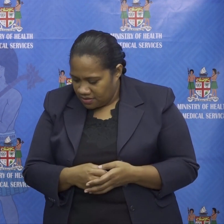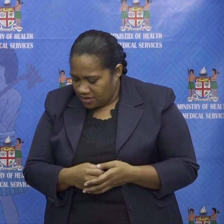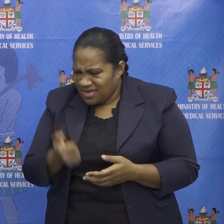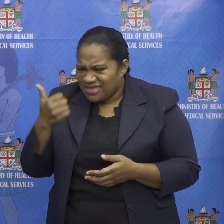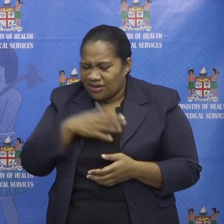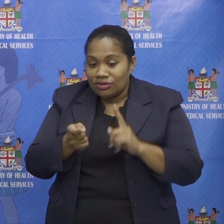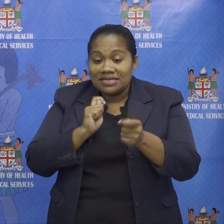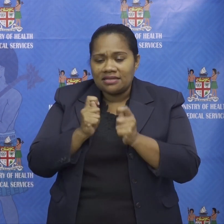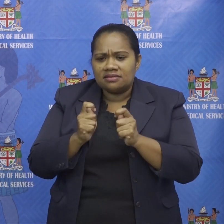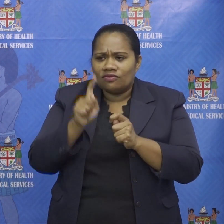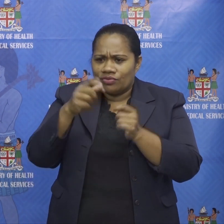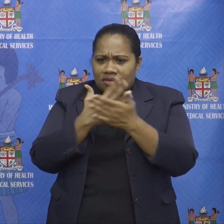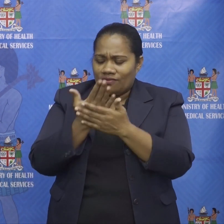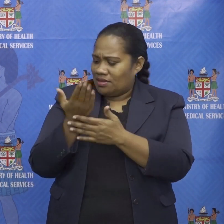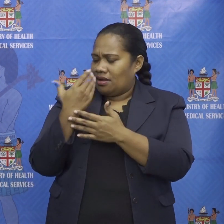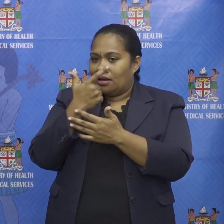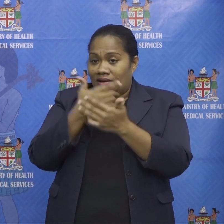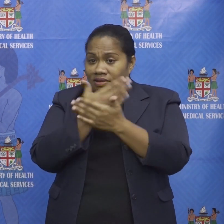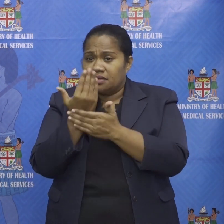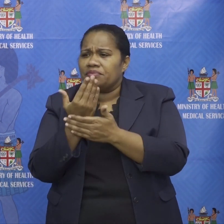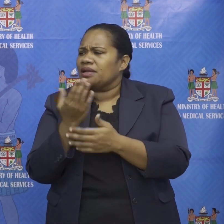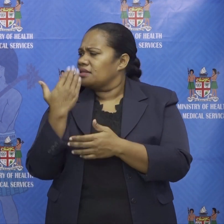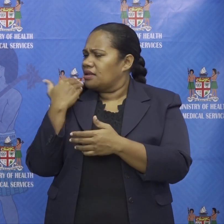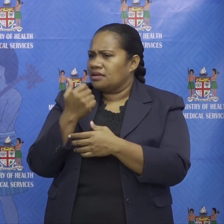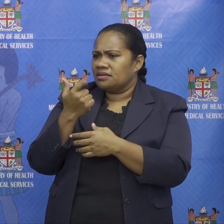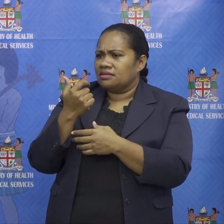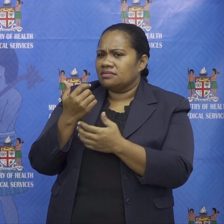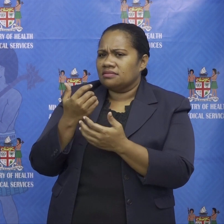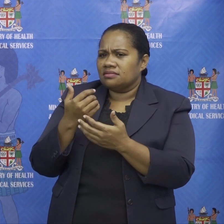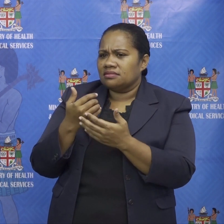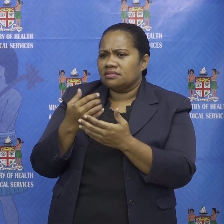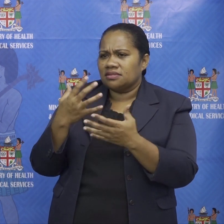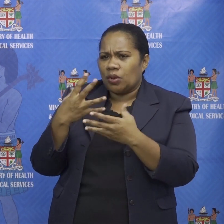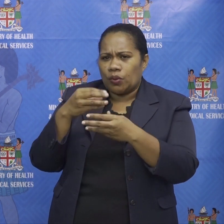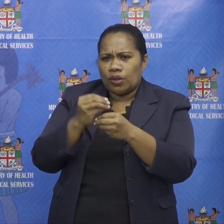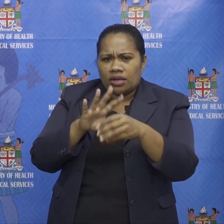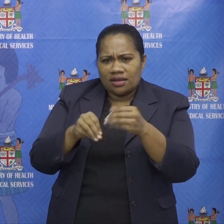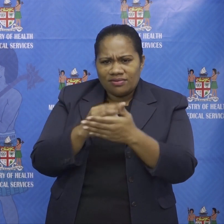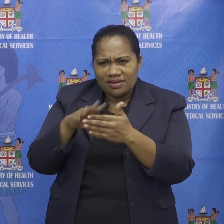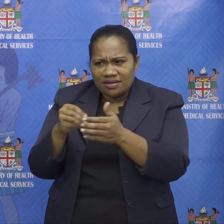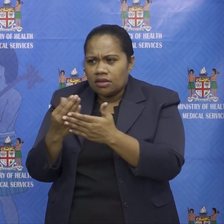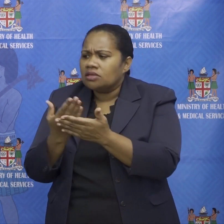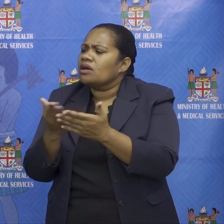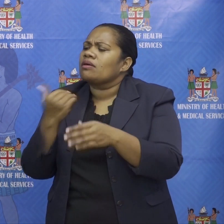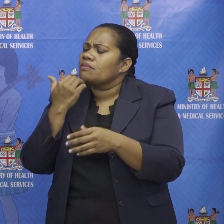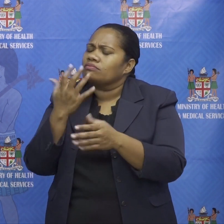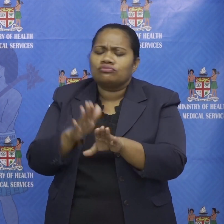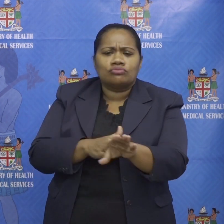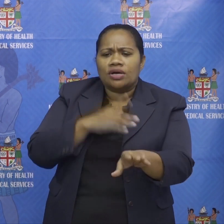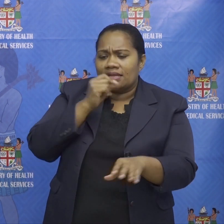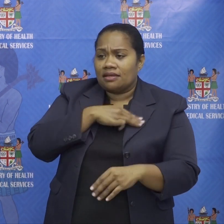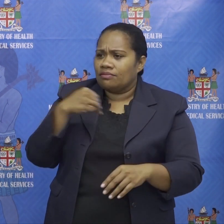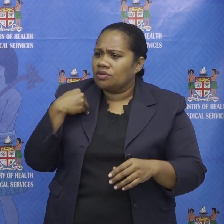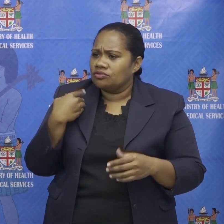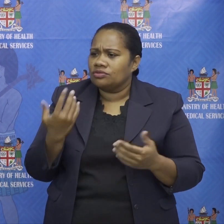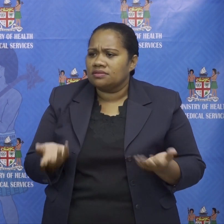in the last seven days you've noted a 738 tests on an average on a daily basis how much longer can the ministry go